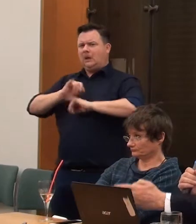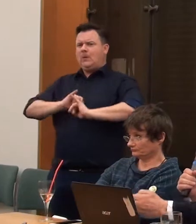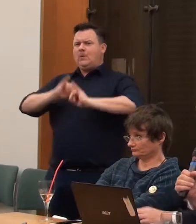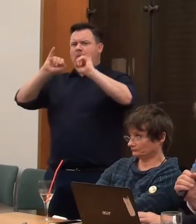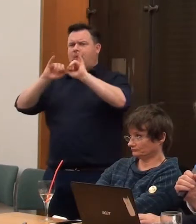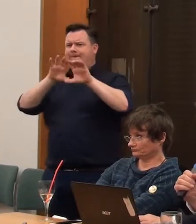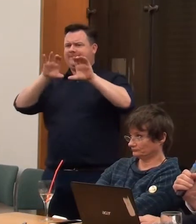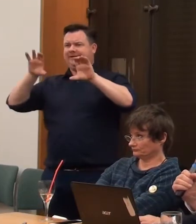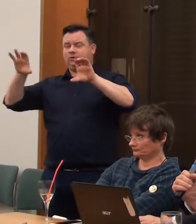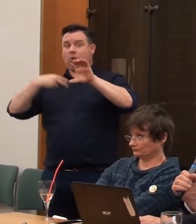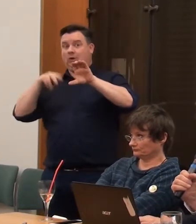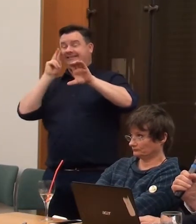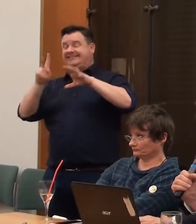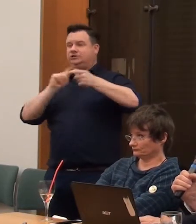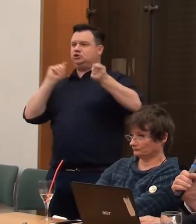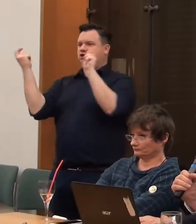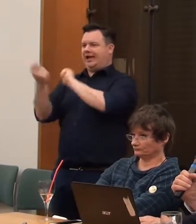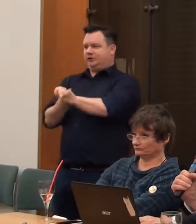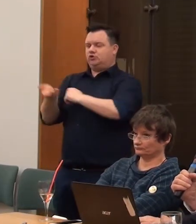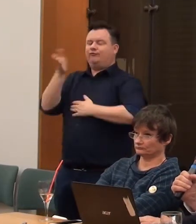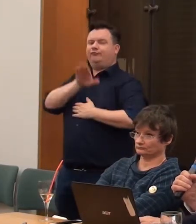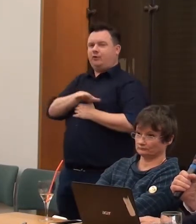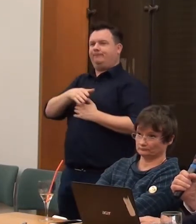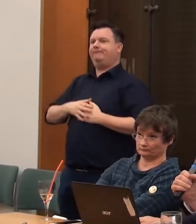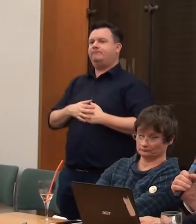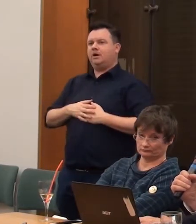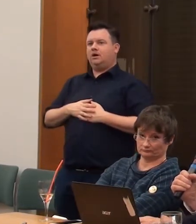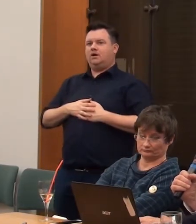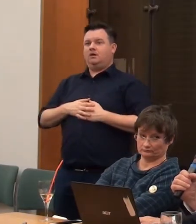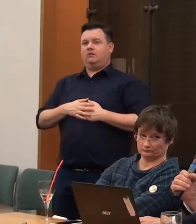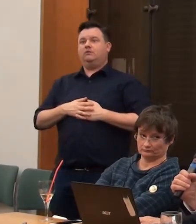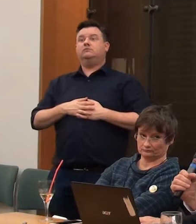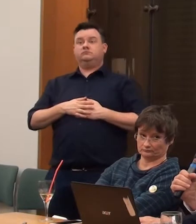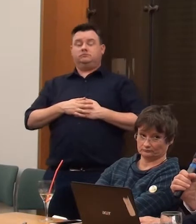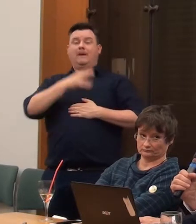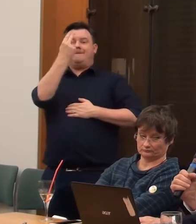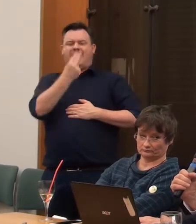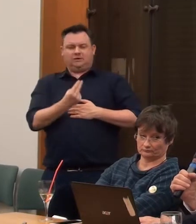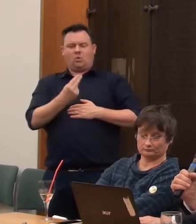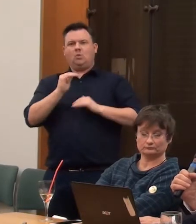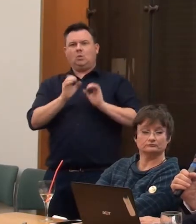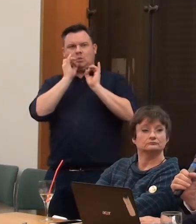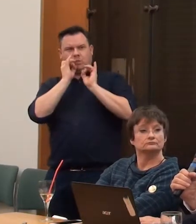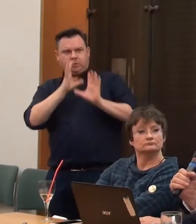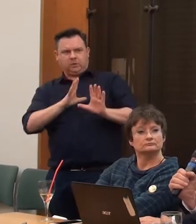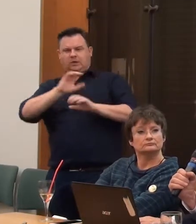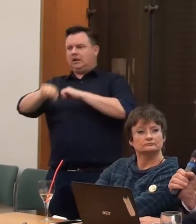the transition from his being a well-heeled court painter to being a disabled artist.